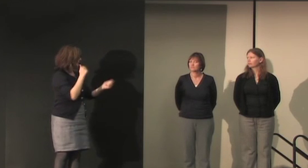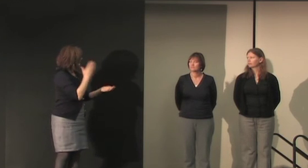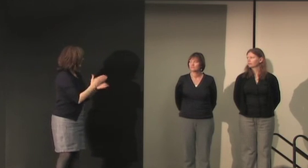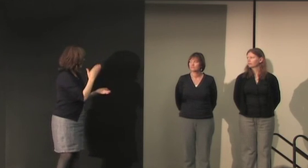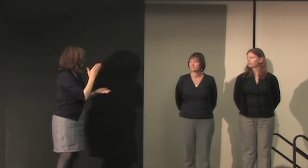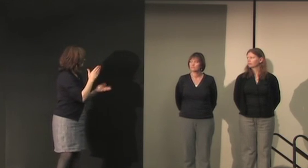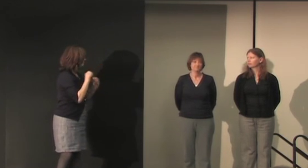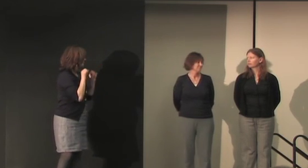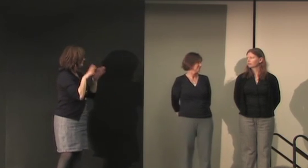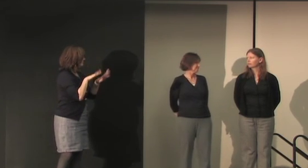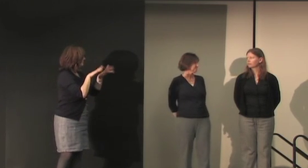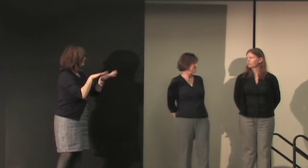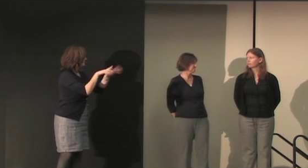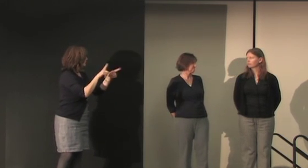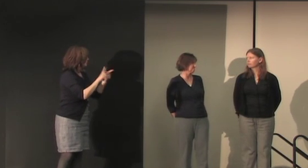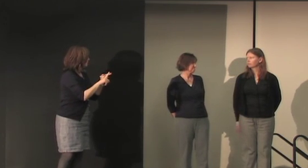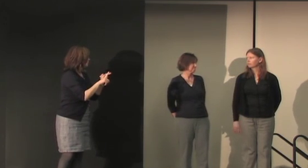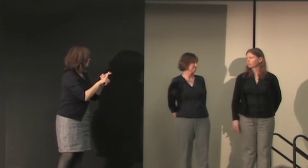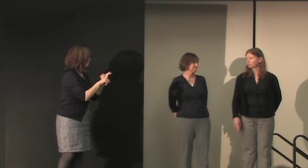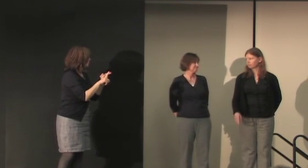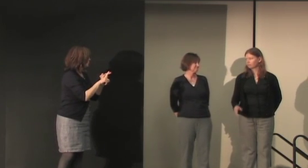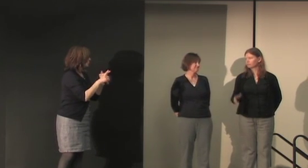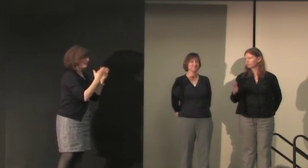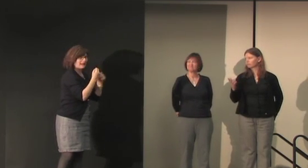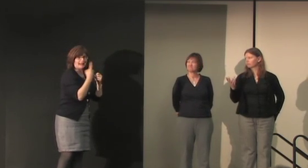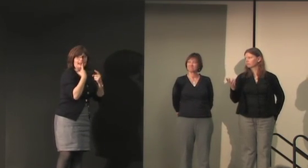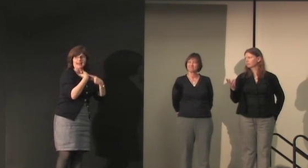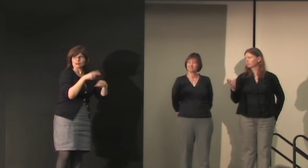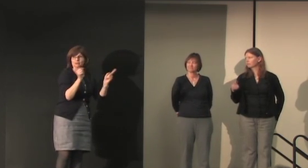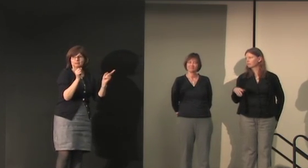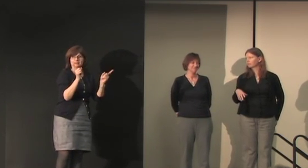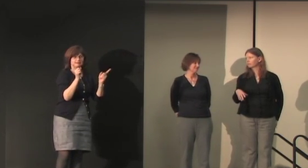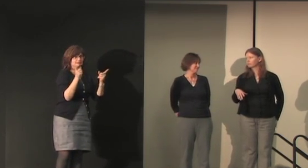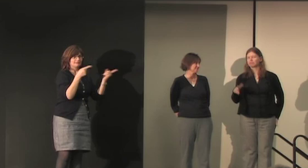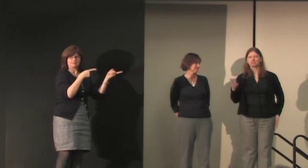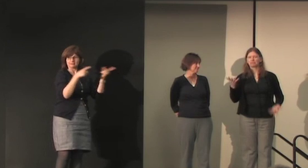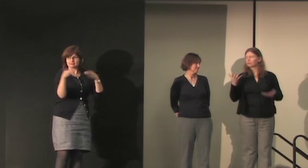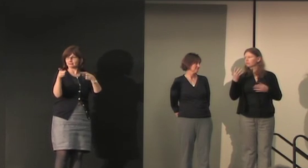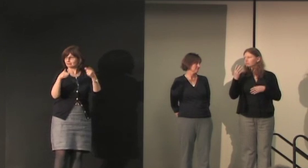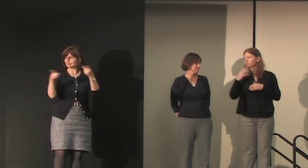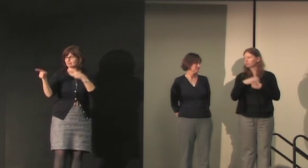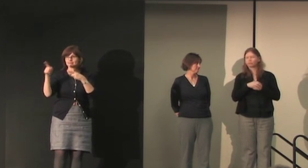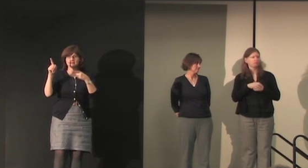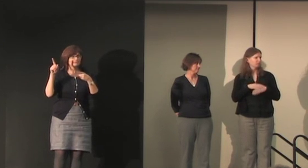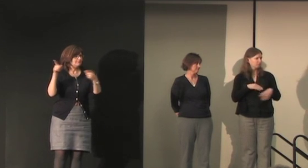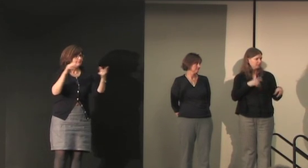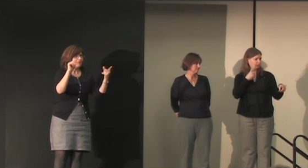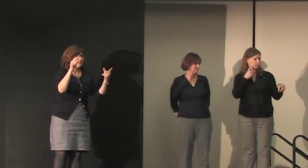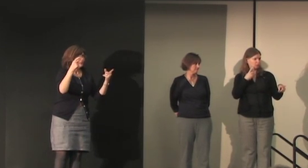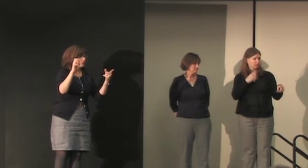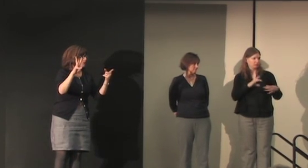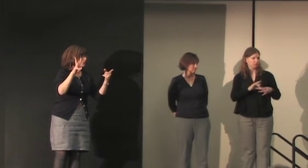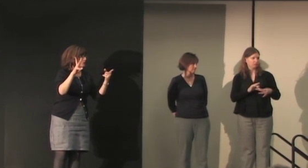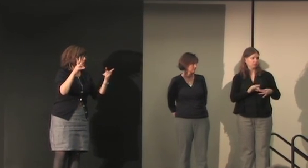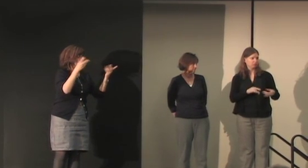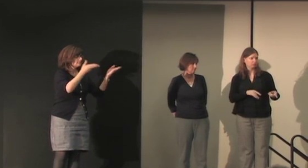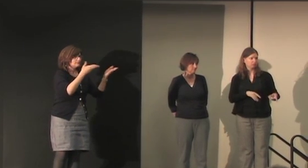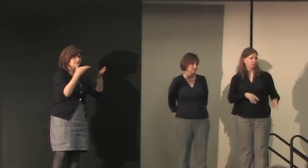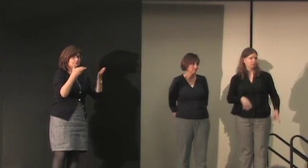and this is just one small group of Bedouins in one part of Israel now I don't know if there are any announcements Matthew do you have anything